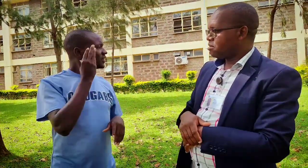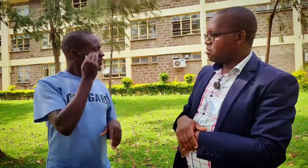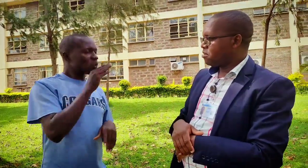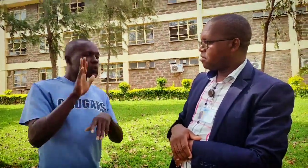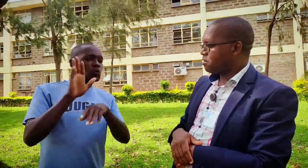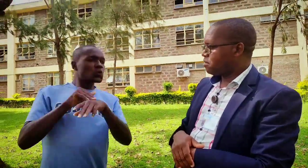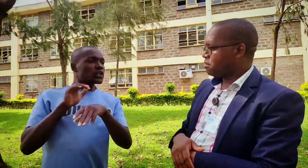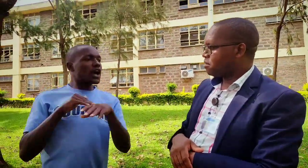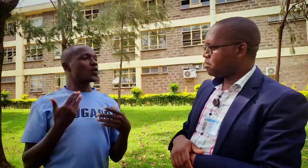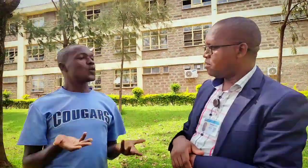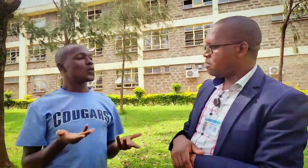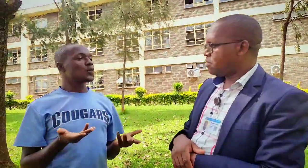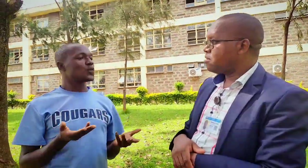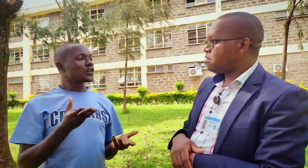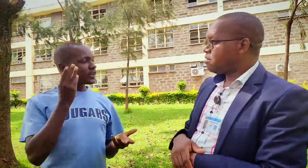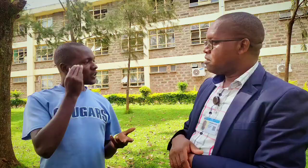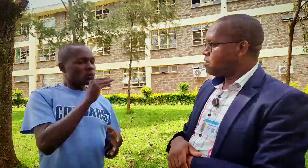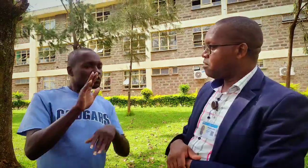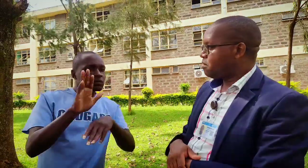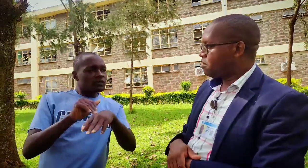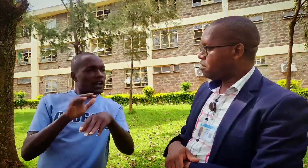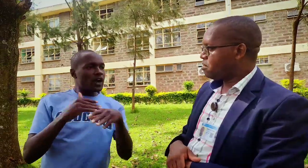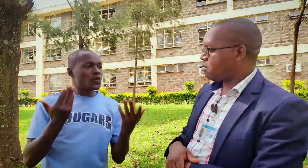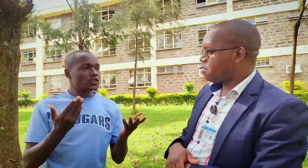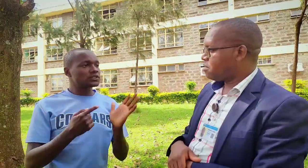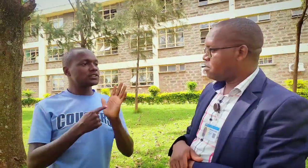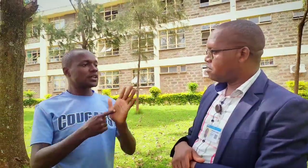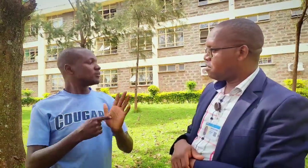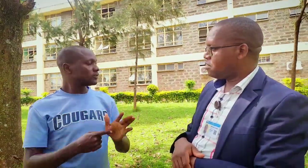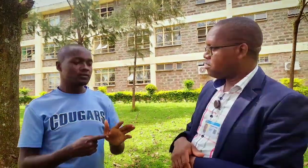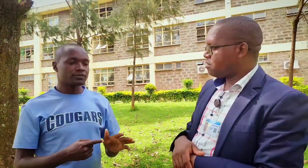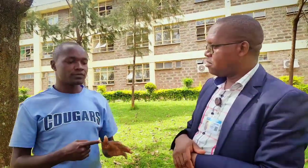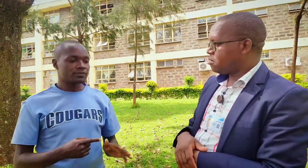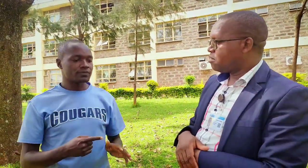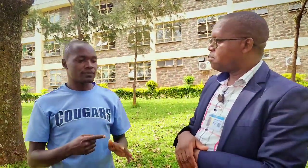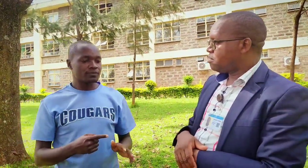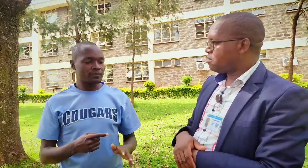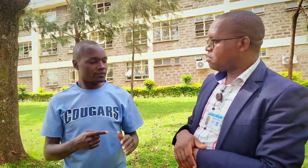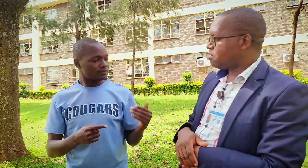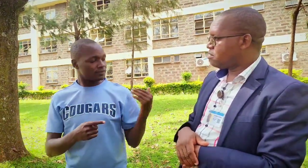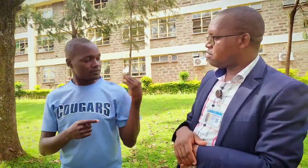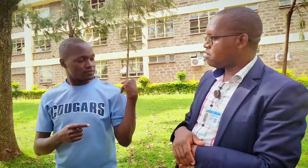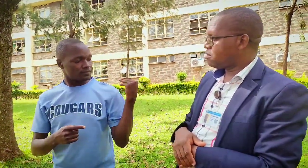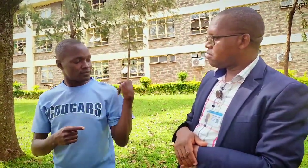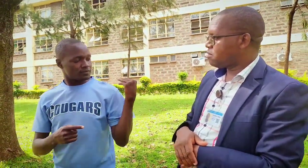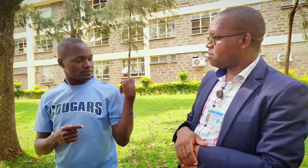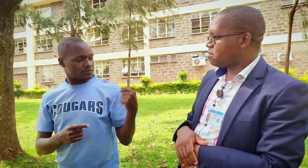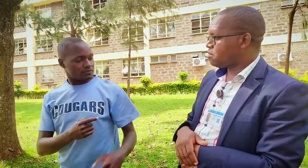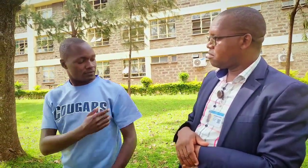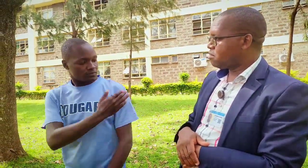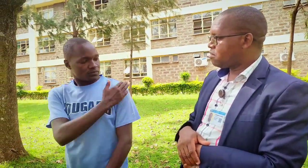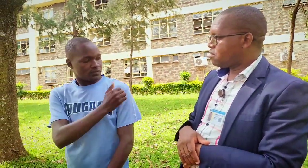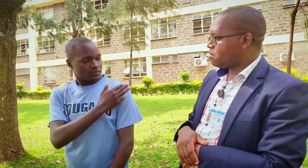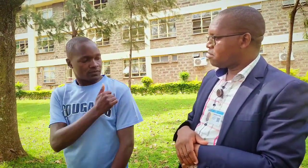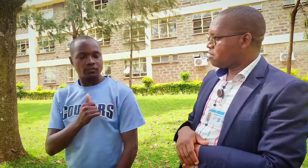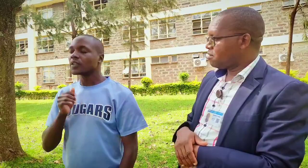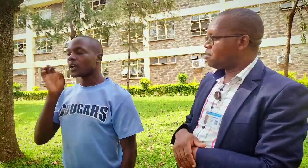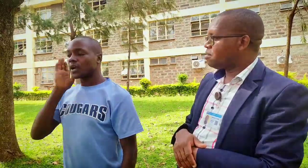when calling a deaf how do you call a deaf let me show you you call by tapping at the